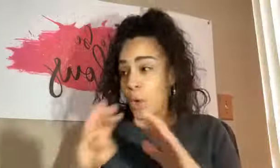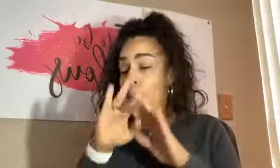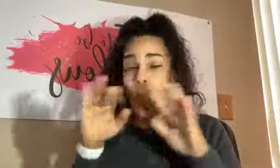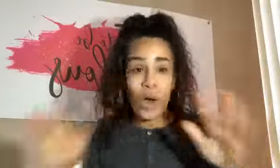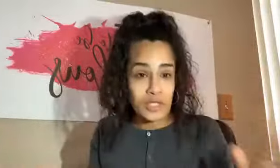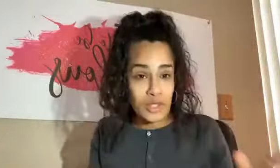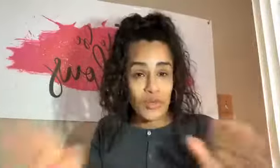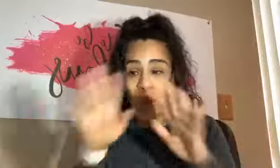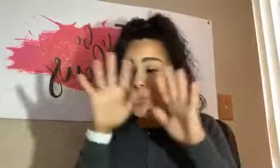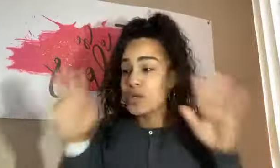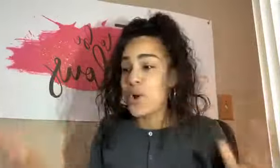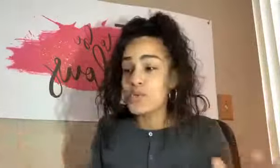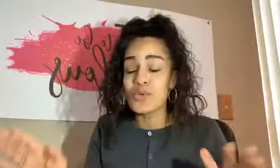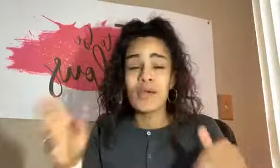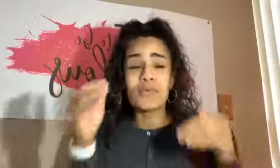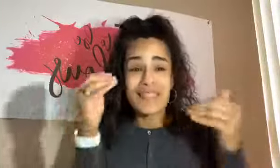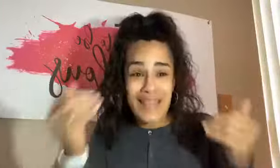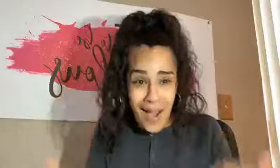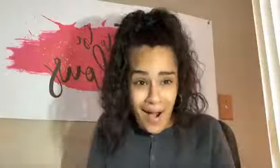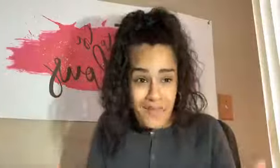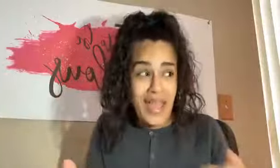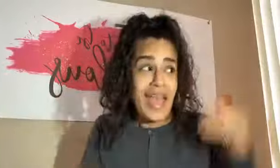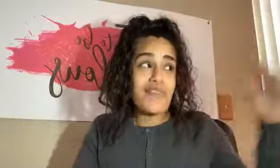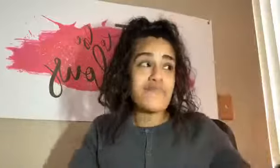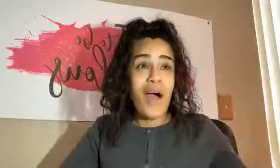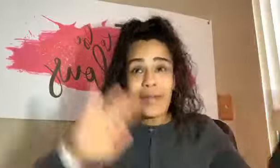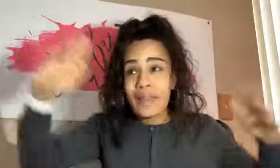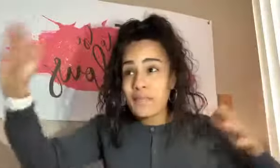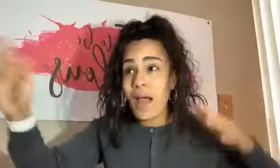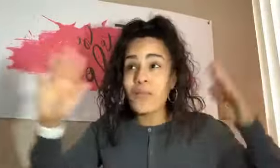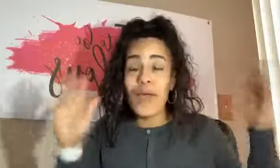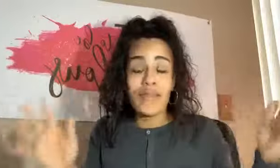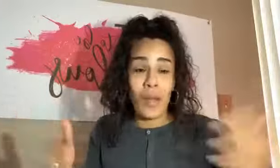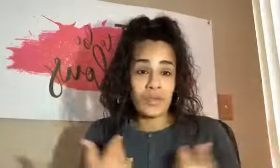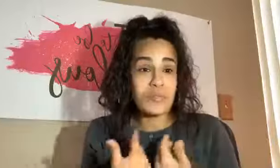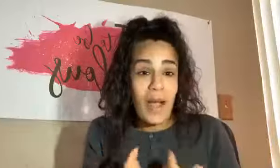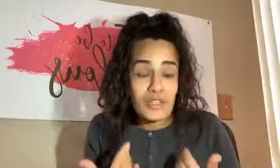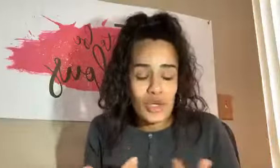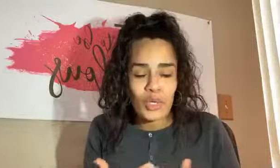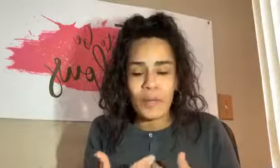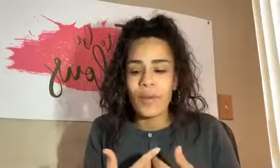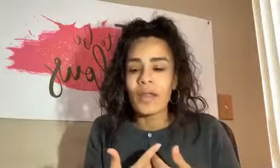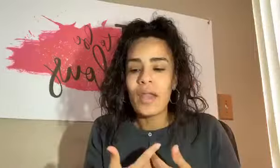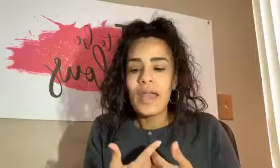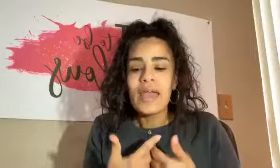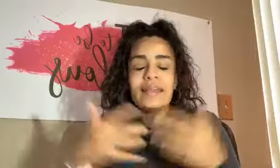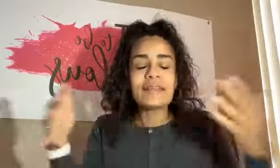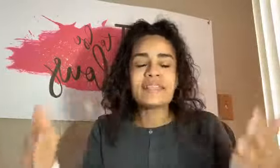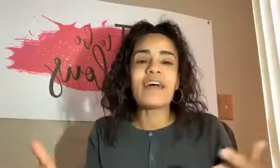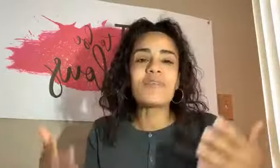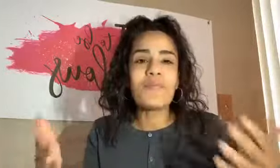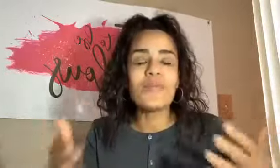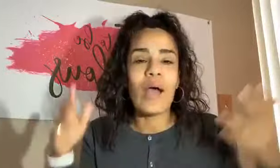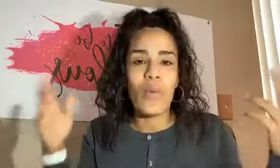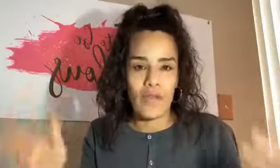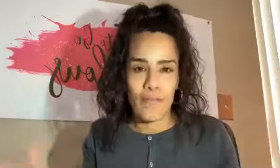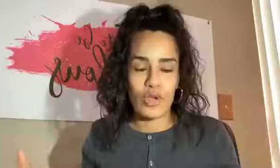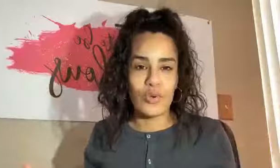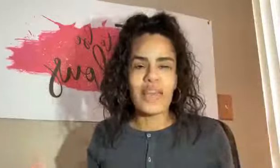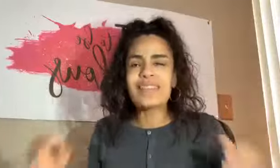I didn't know what to do, who to go to. It was tough. And finding my way, that was my journey. But it doesn't have to be that way for you. It